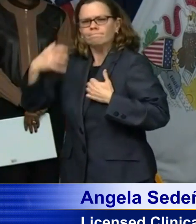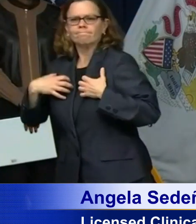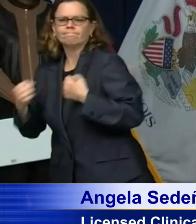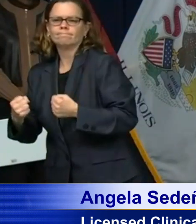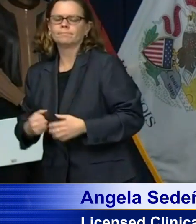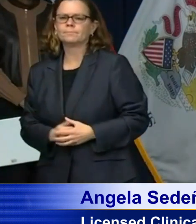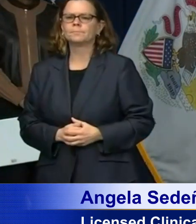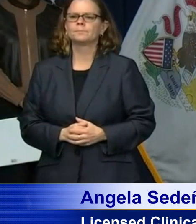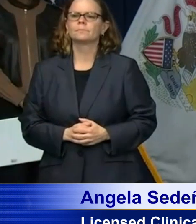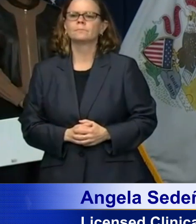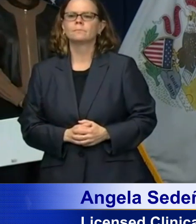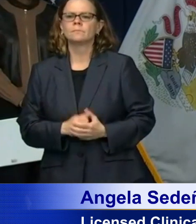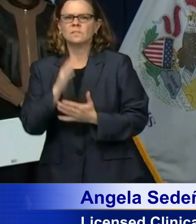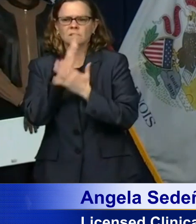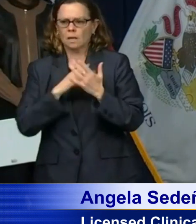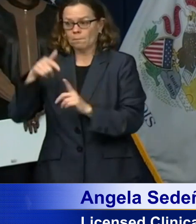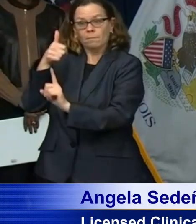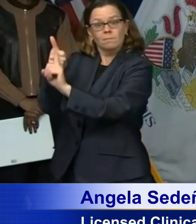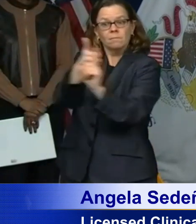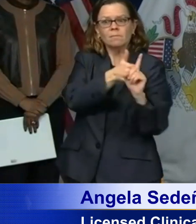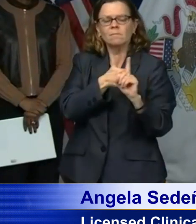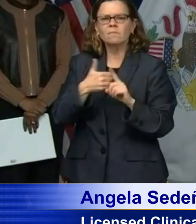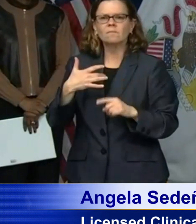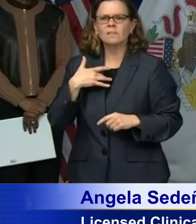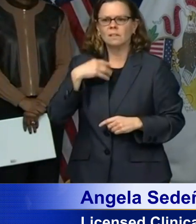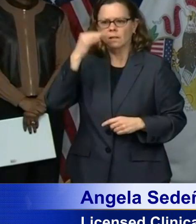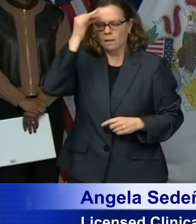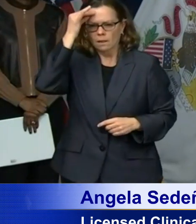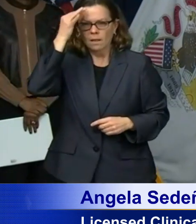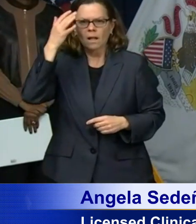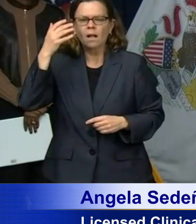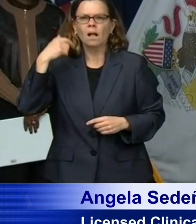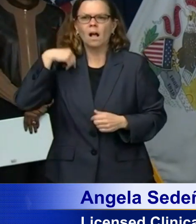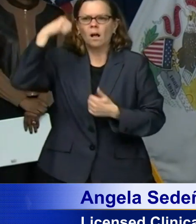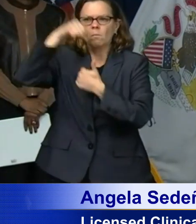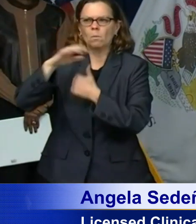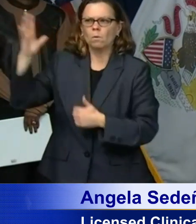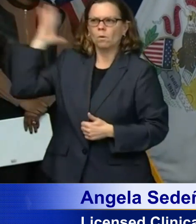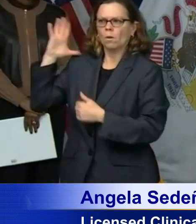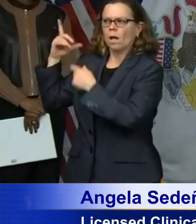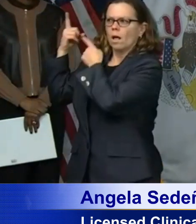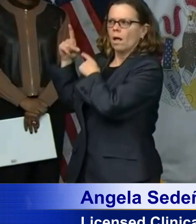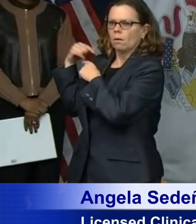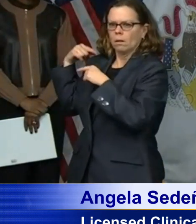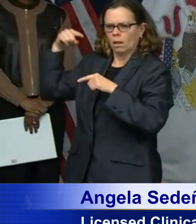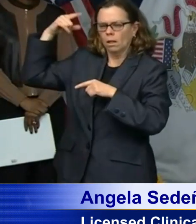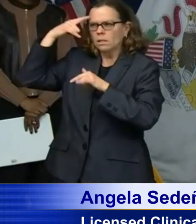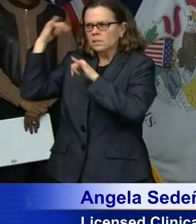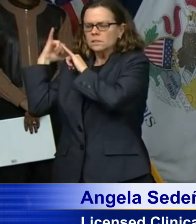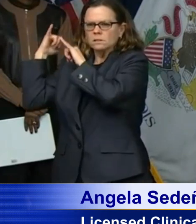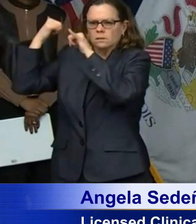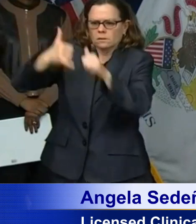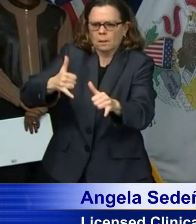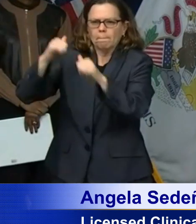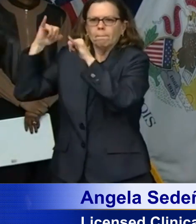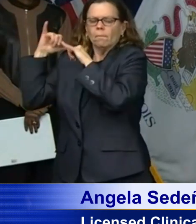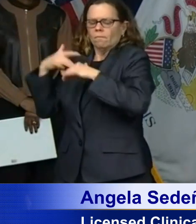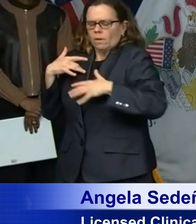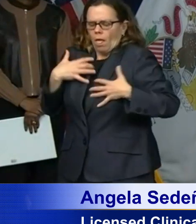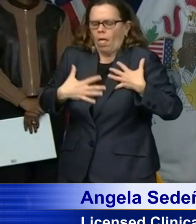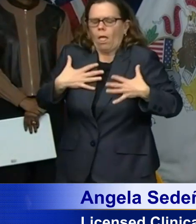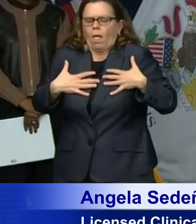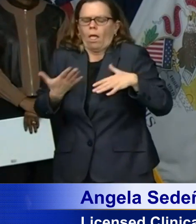prior experiences for many the pandemic has revealed vulnerabilities all these feelings are